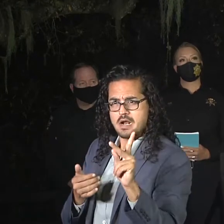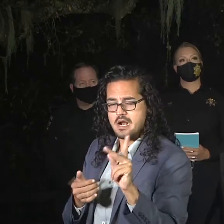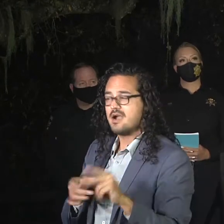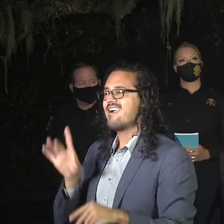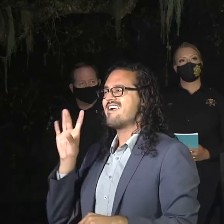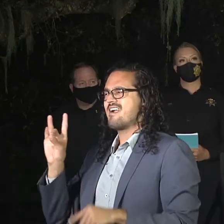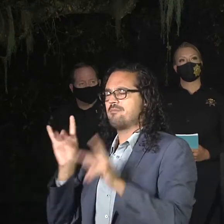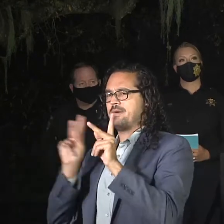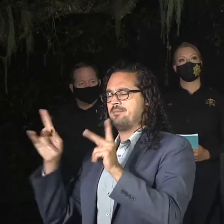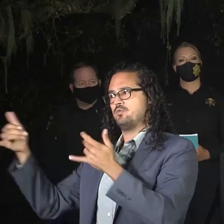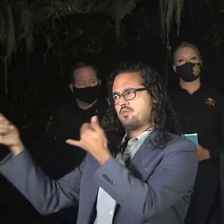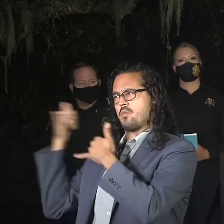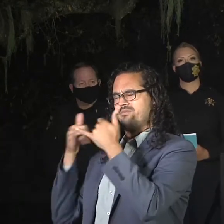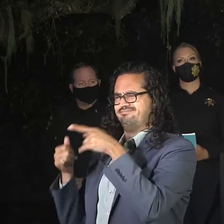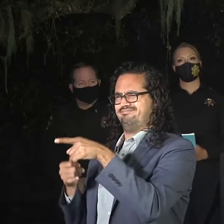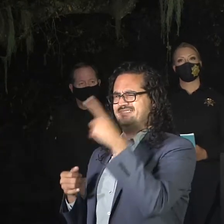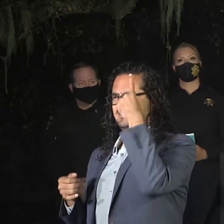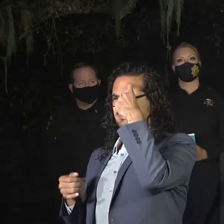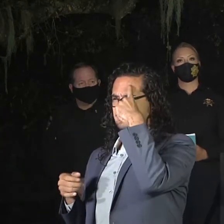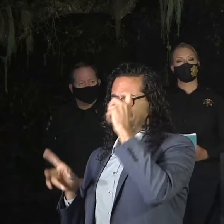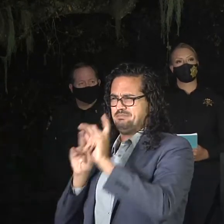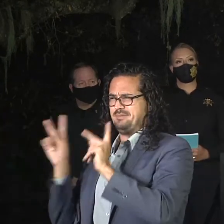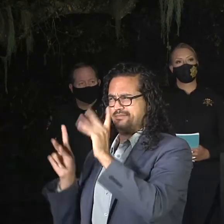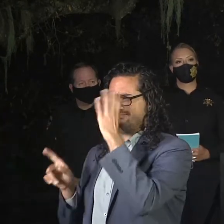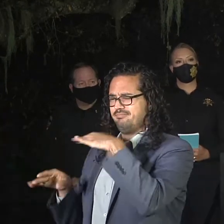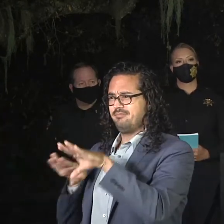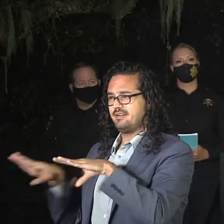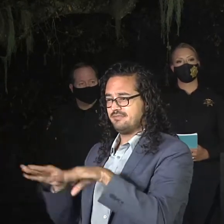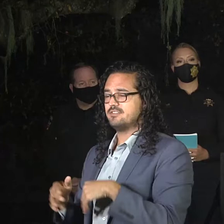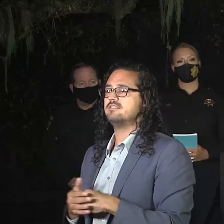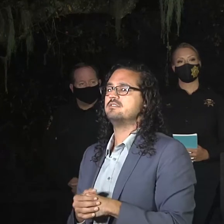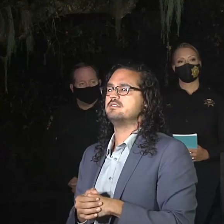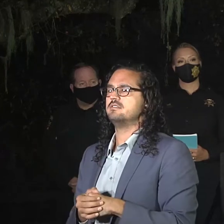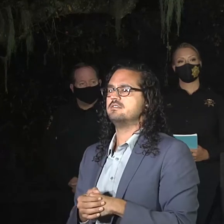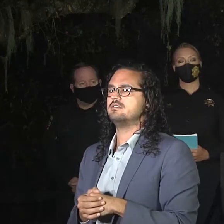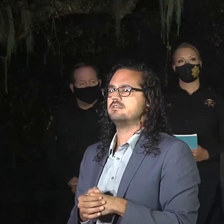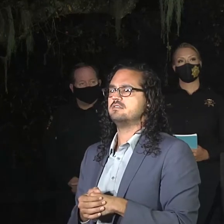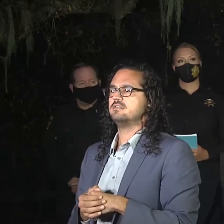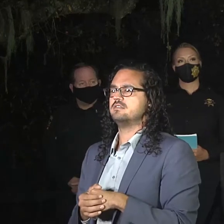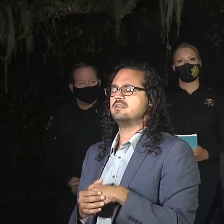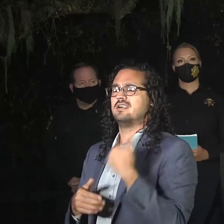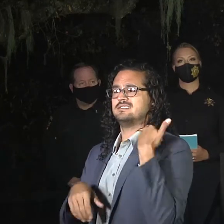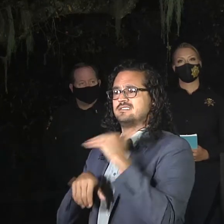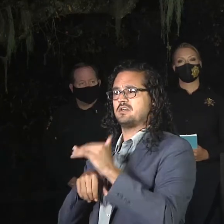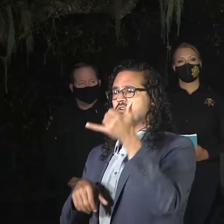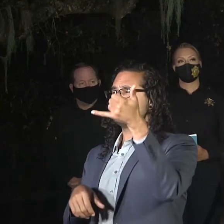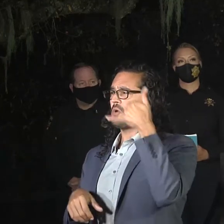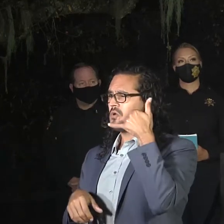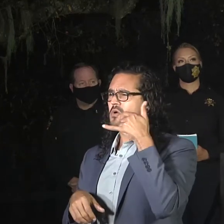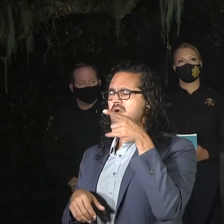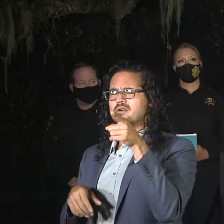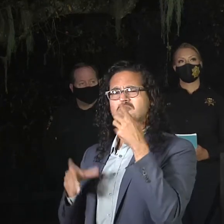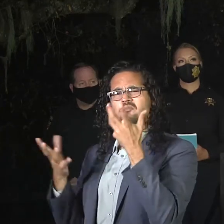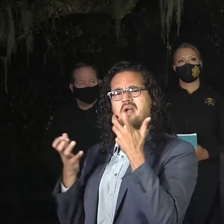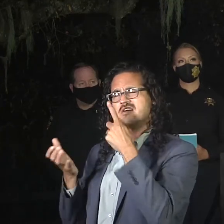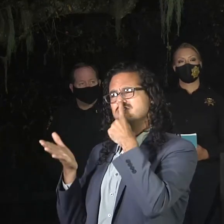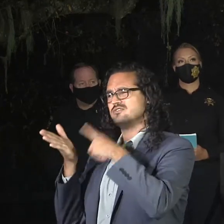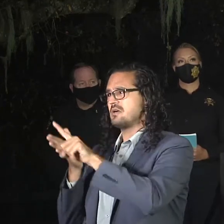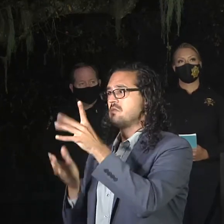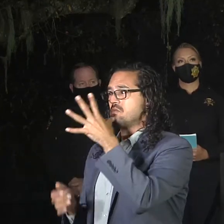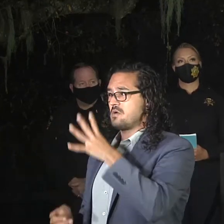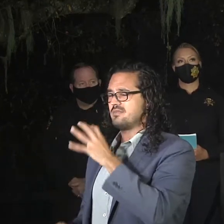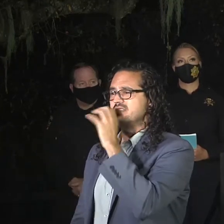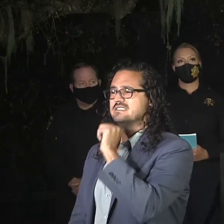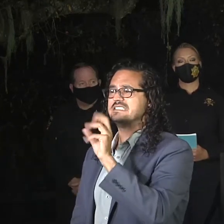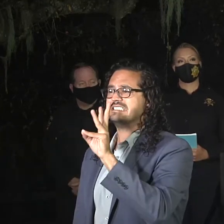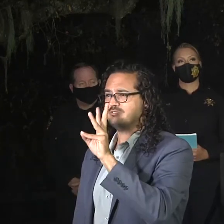for a 63-year-old woman who was last spoken to on Monday. So her friend last talked to her